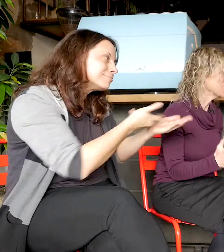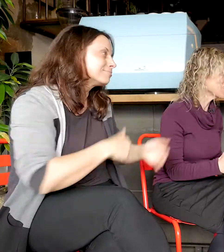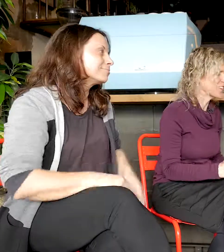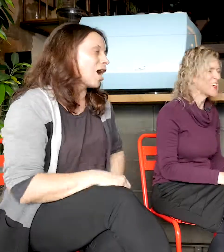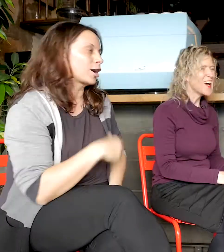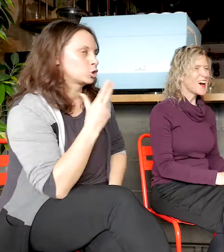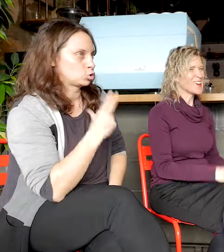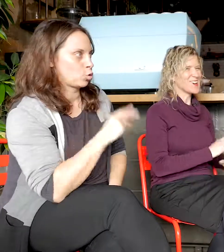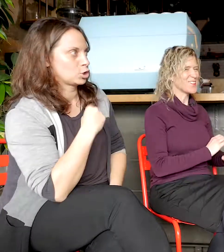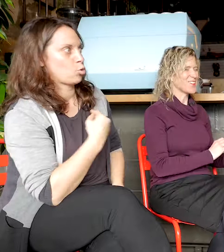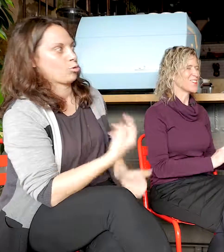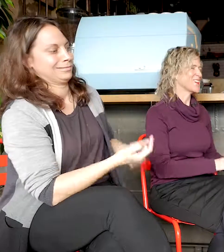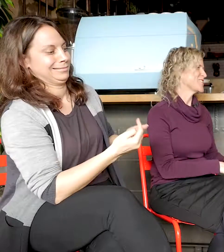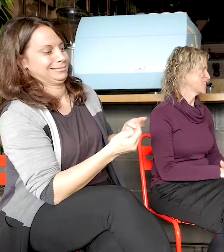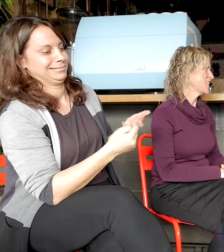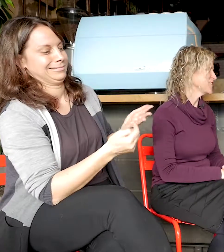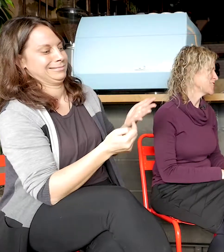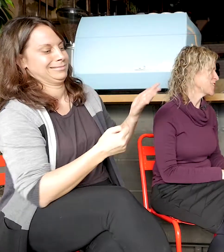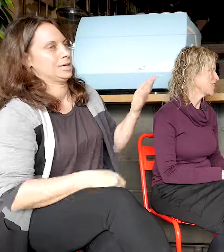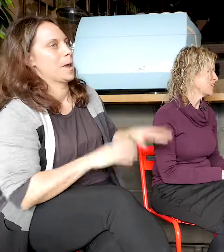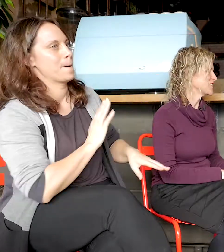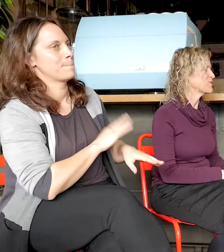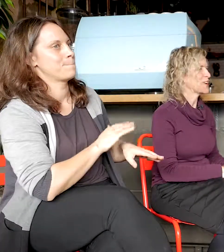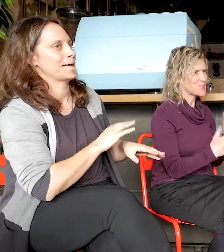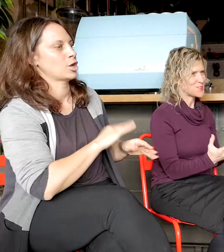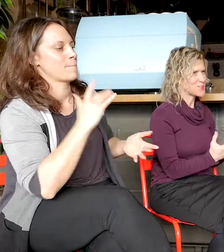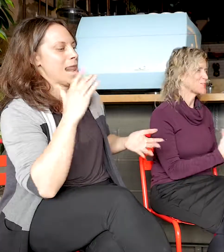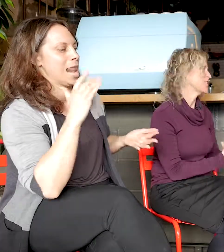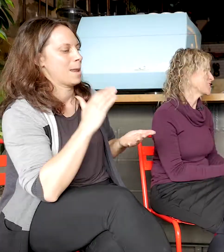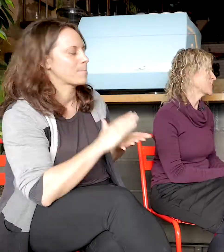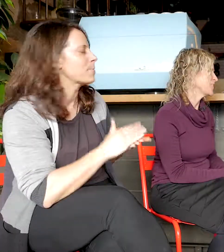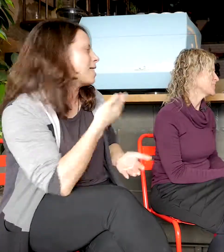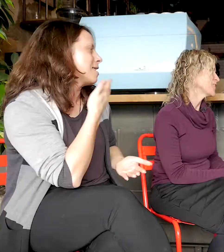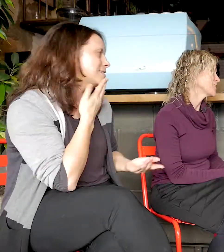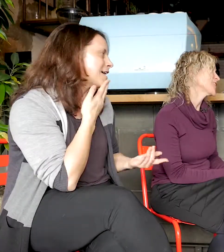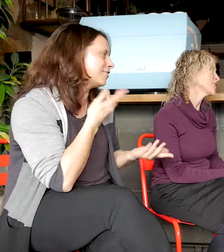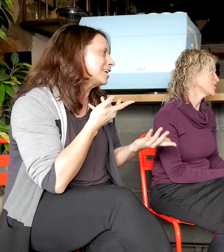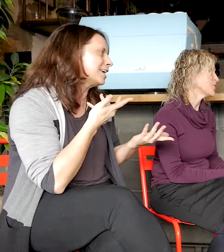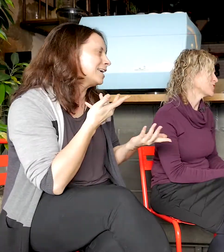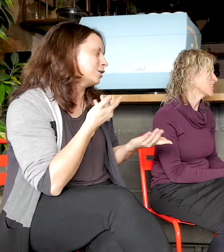talk, but I know that we're all pressed for time, so, and it would be lovely to talk to Victoria as well. So thank you so much, Jamie.